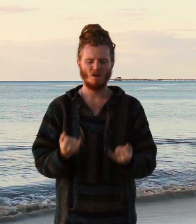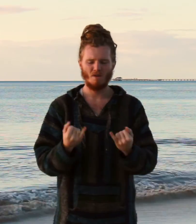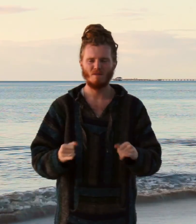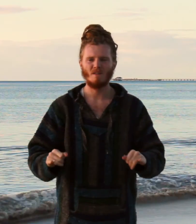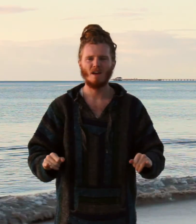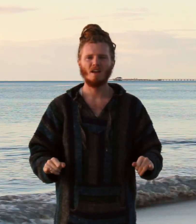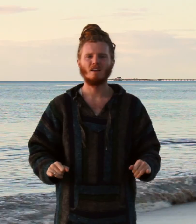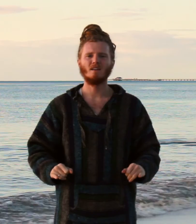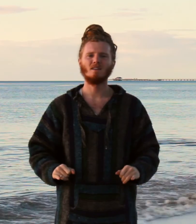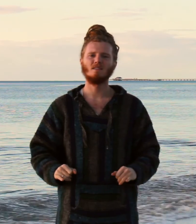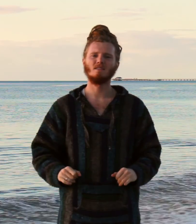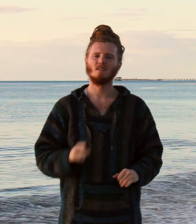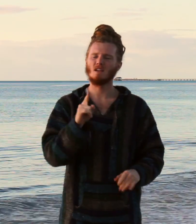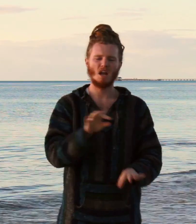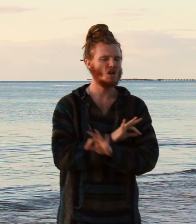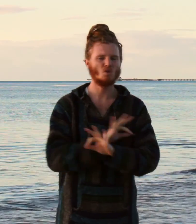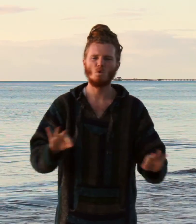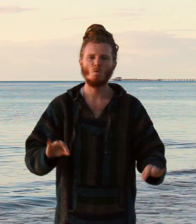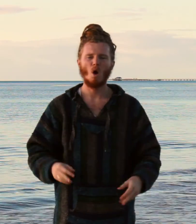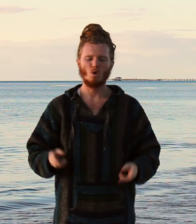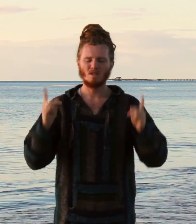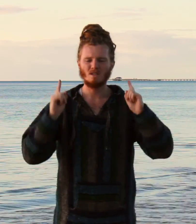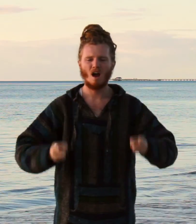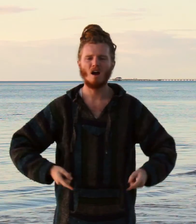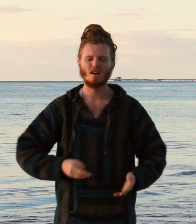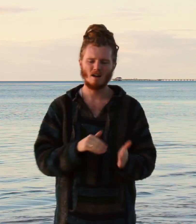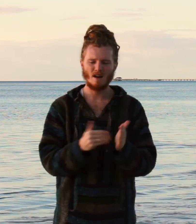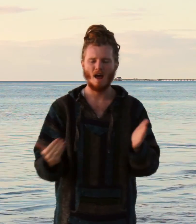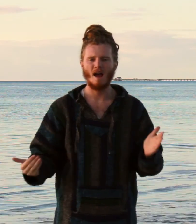failed And you won't start now